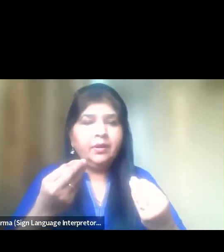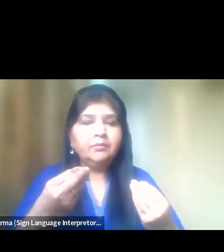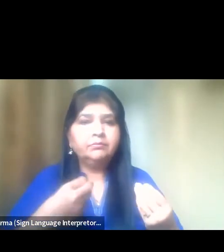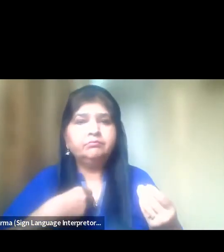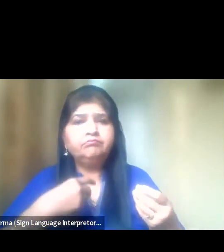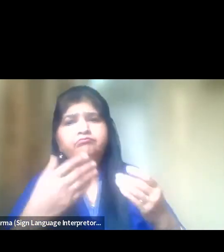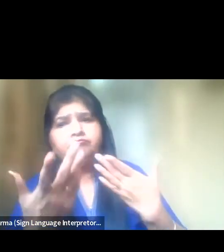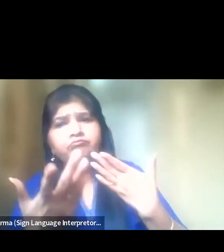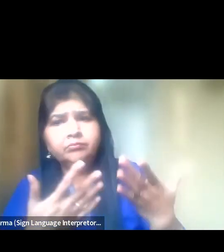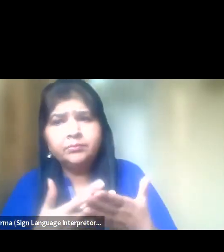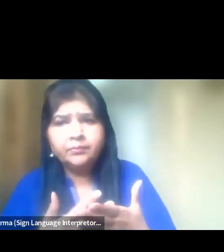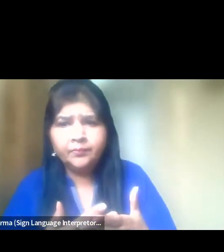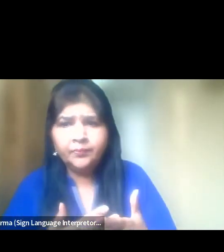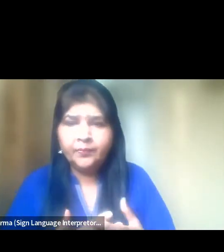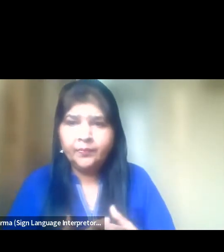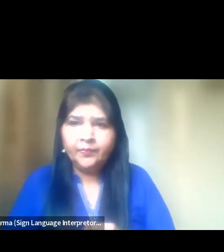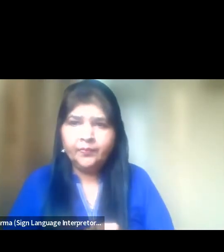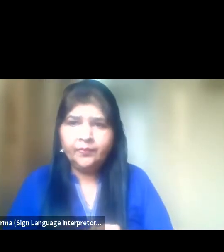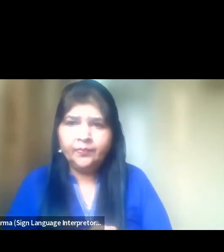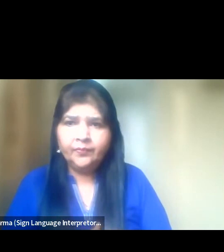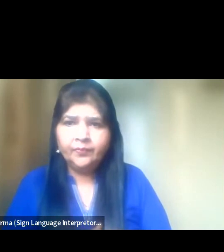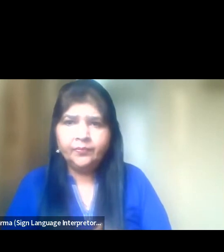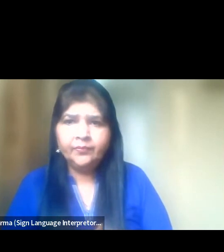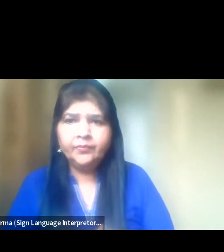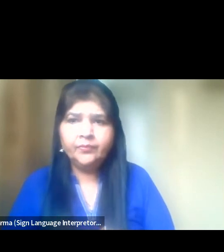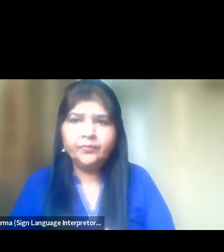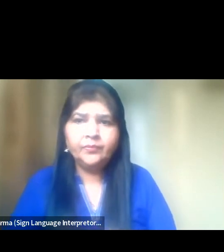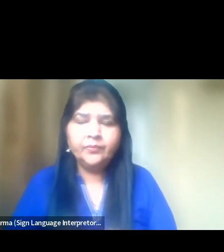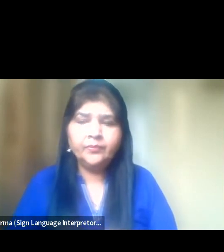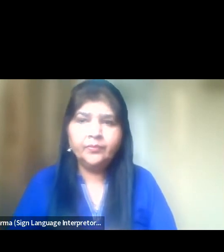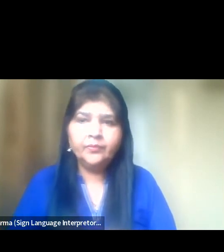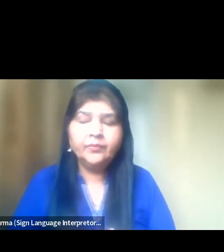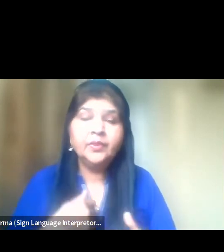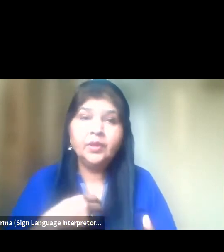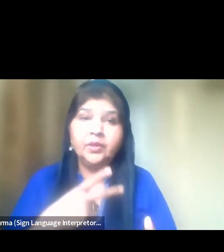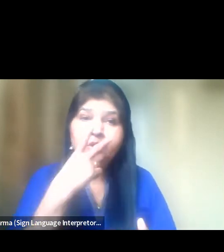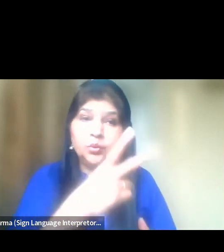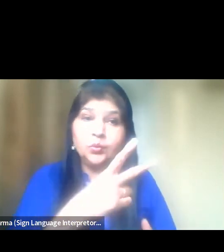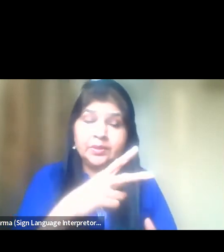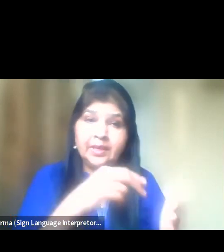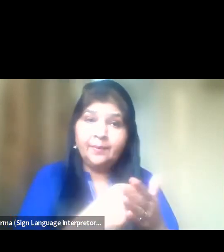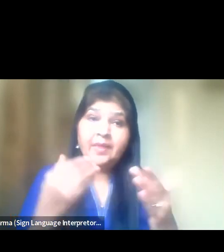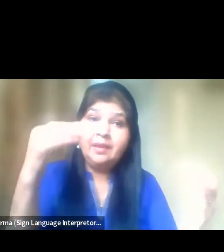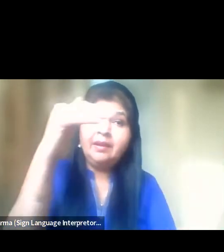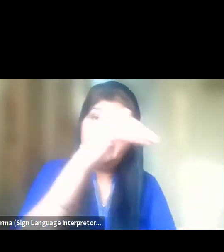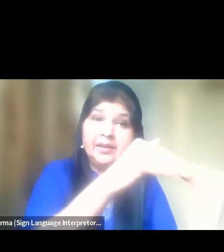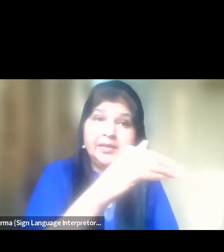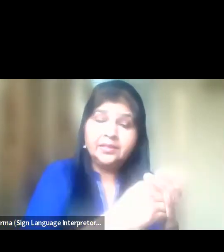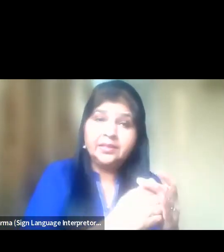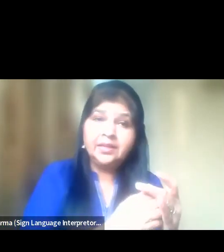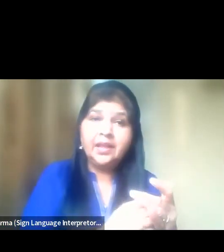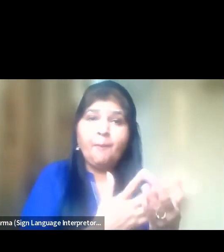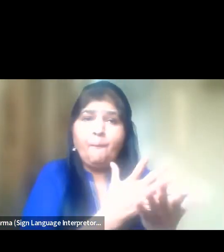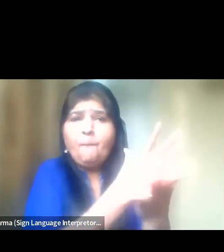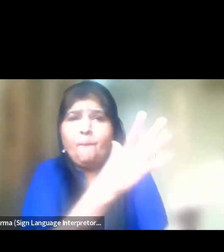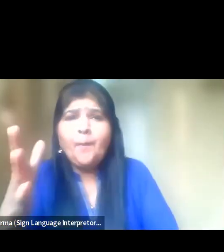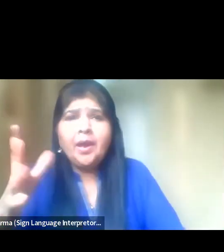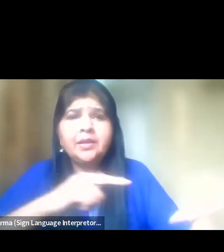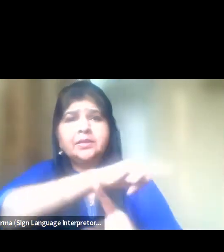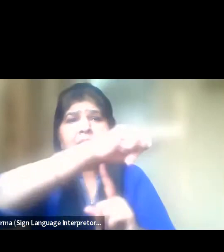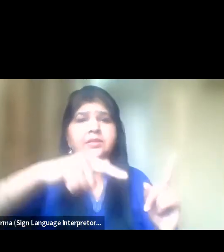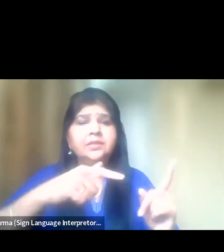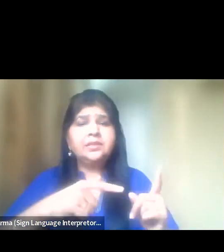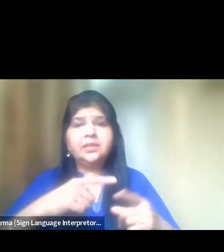and wish to see them reach the masses sooner than later.